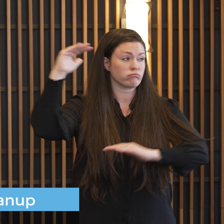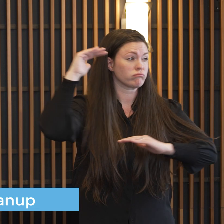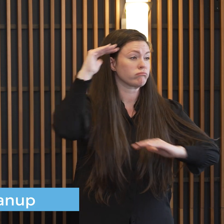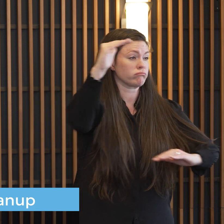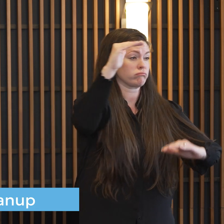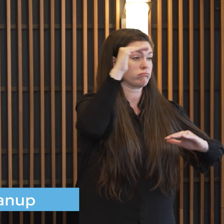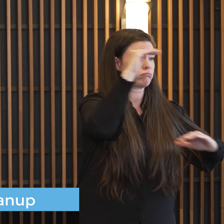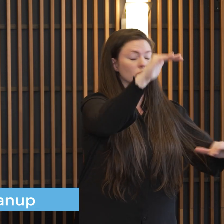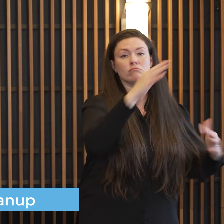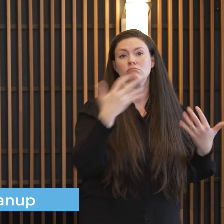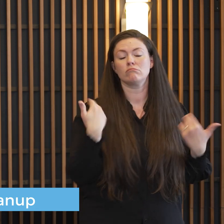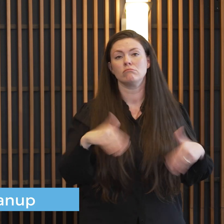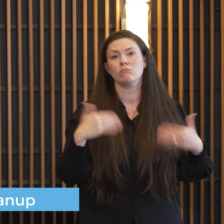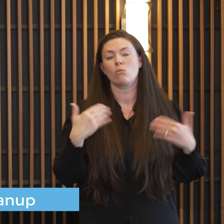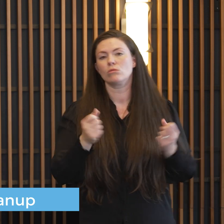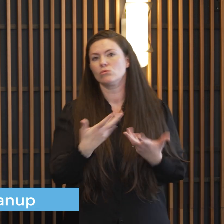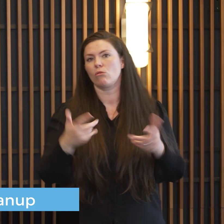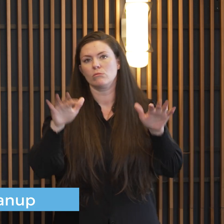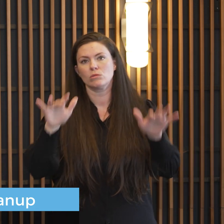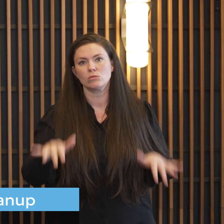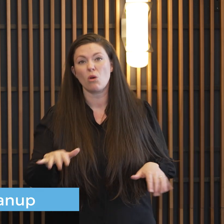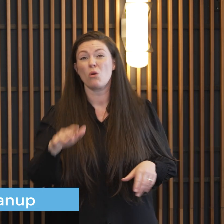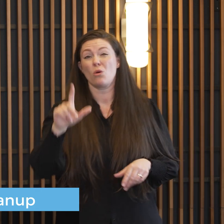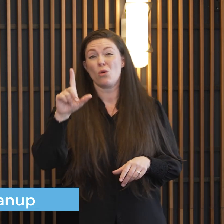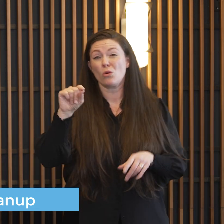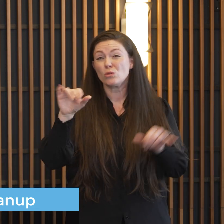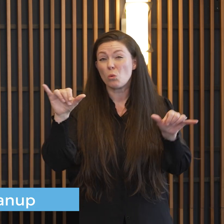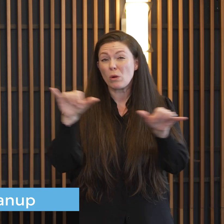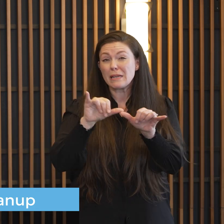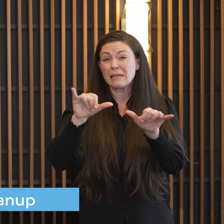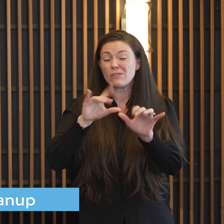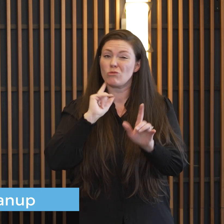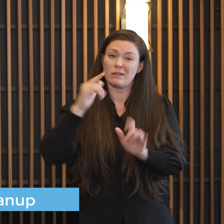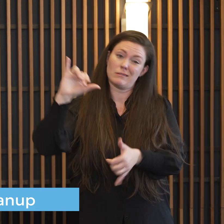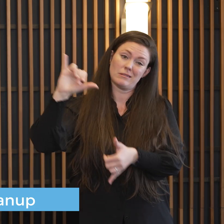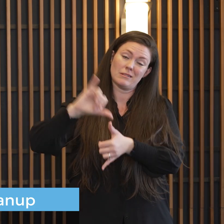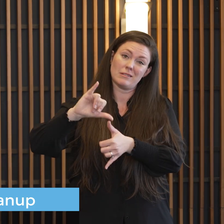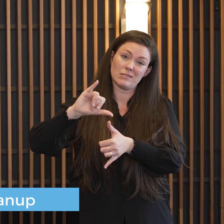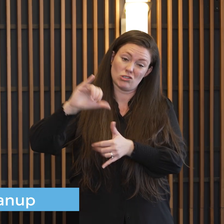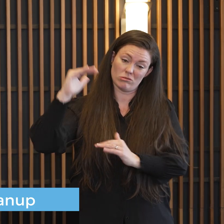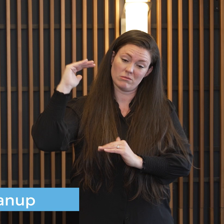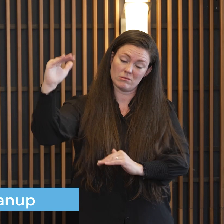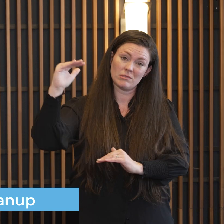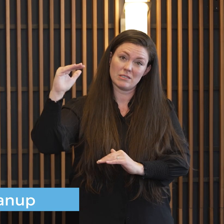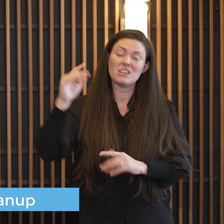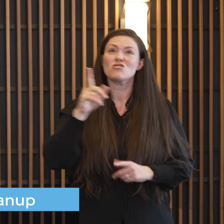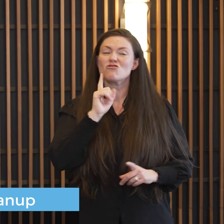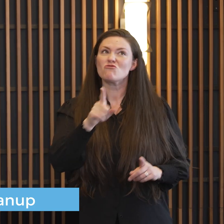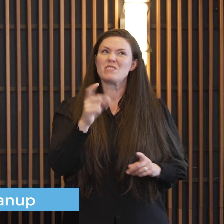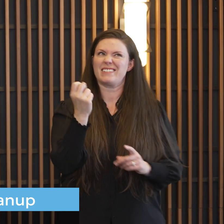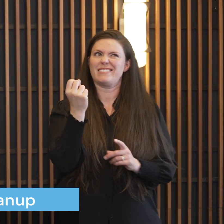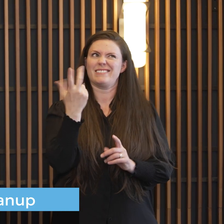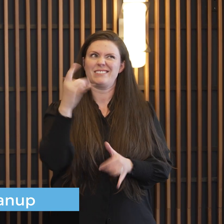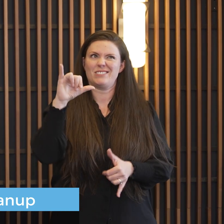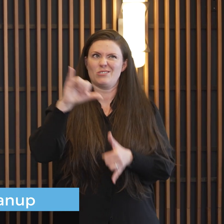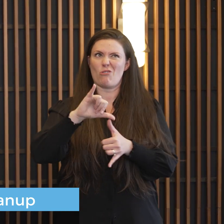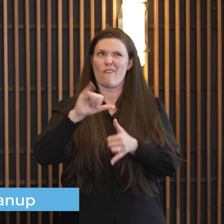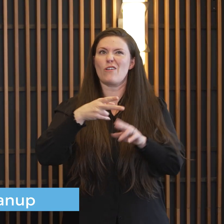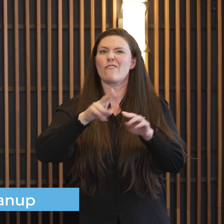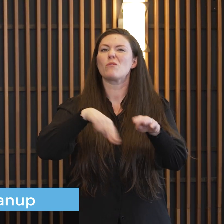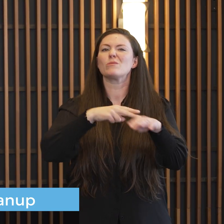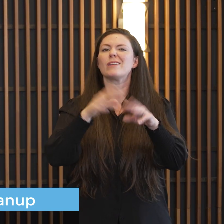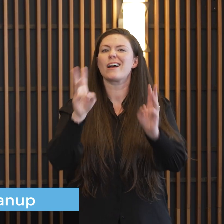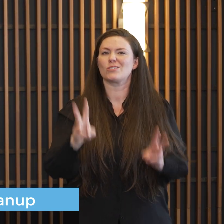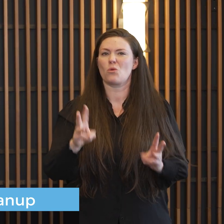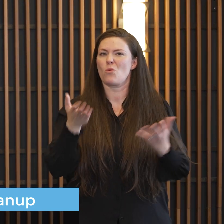typical when we get a lot of snow we had 20 inches on the ground I'm gonna debate the 12 inches from the National Weather Service I think